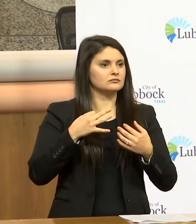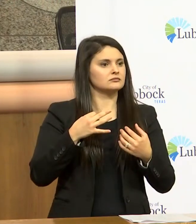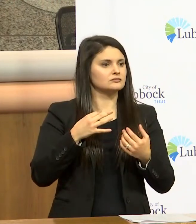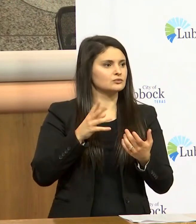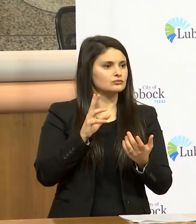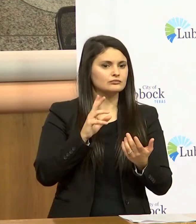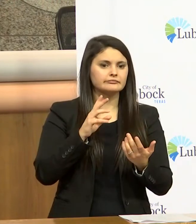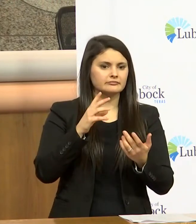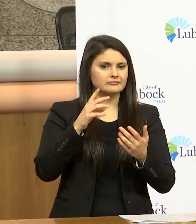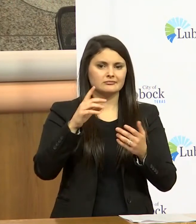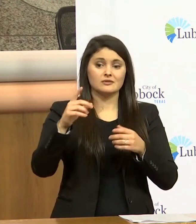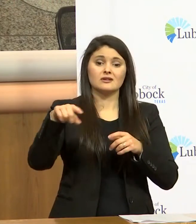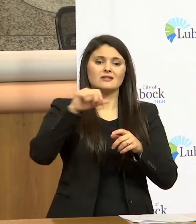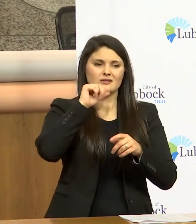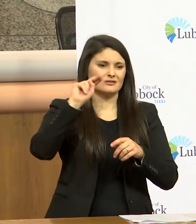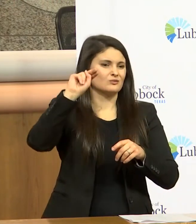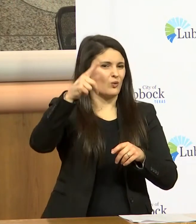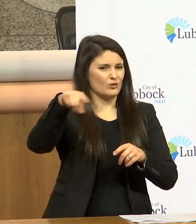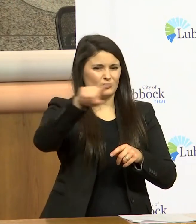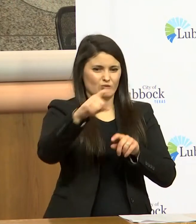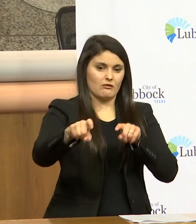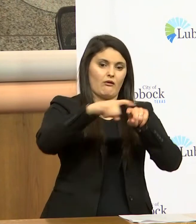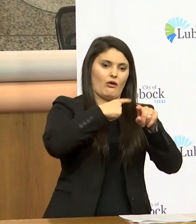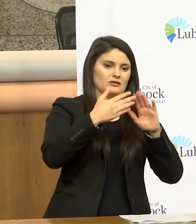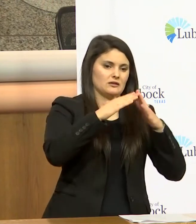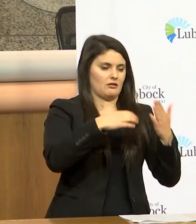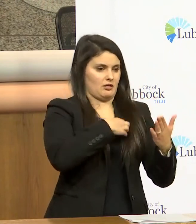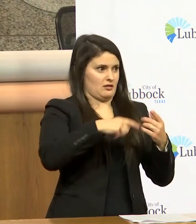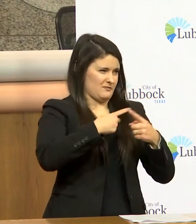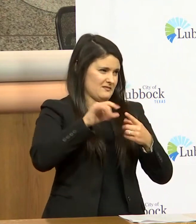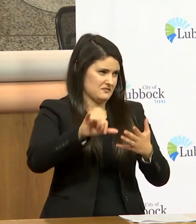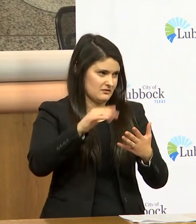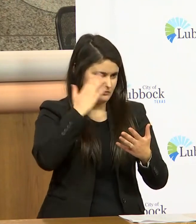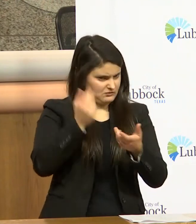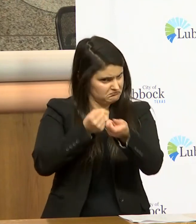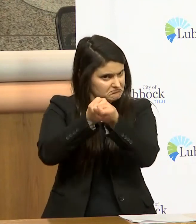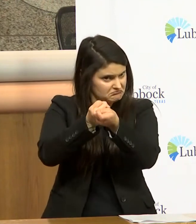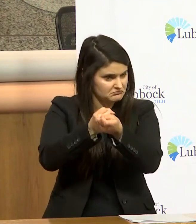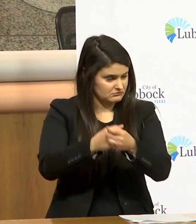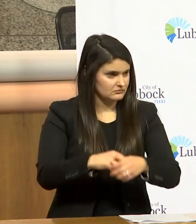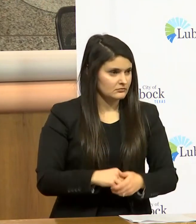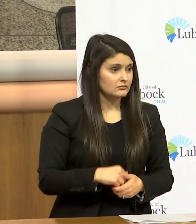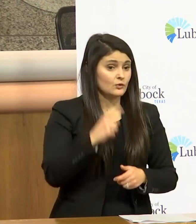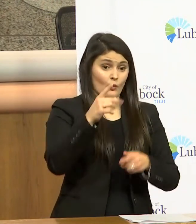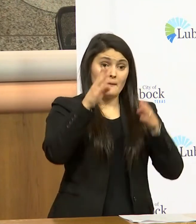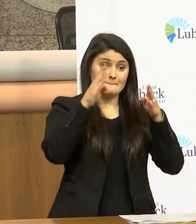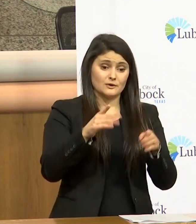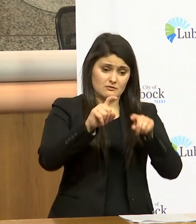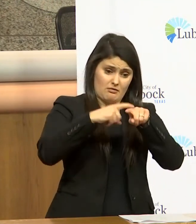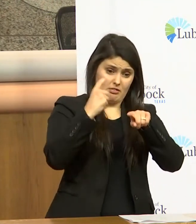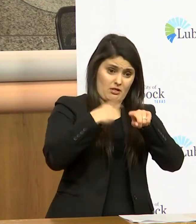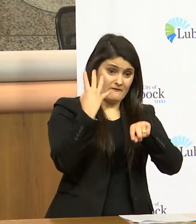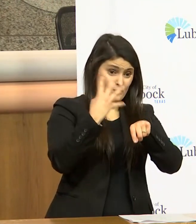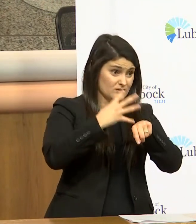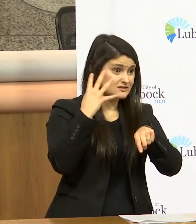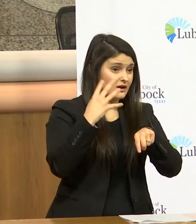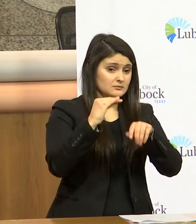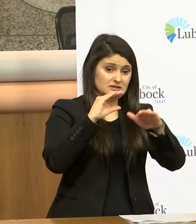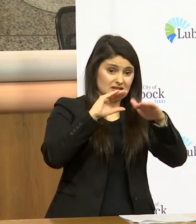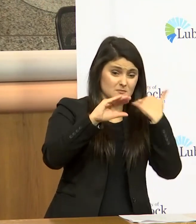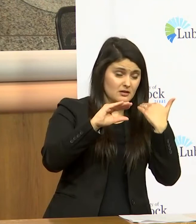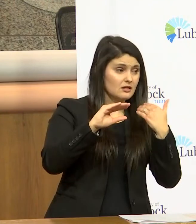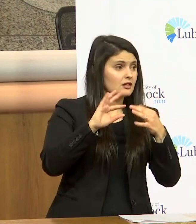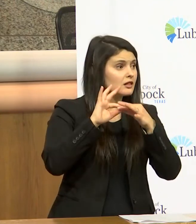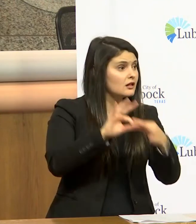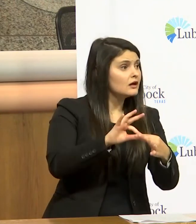city about that they're fully in compliance second we've had one individual call four times anonymously and send one email concerned